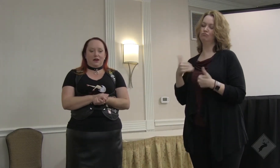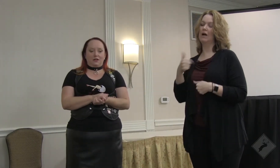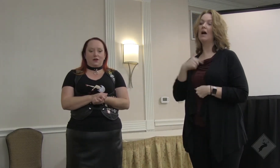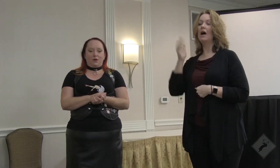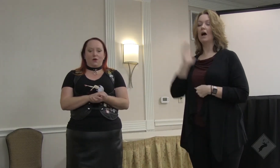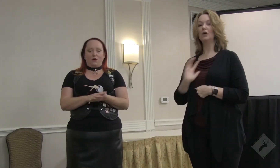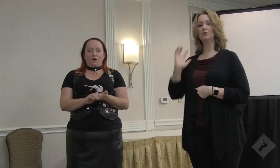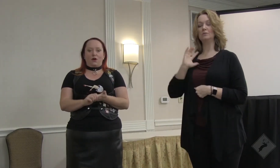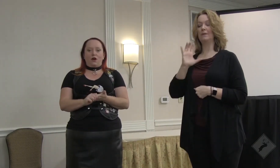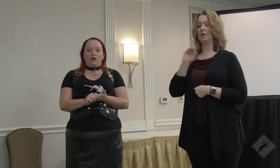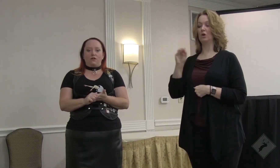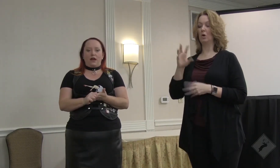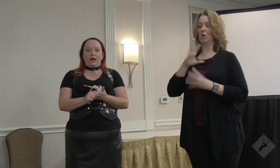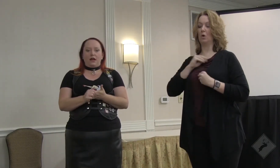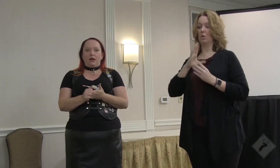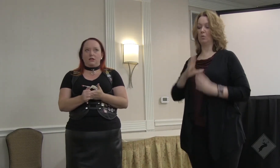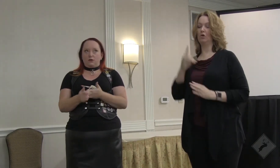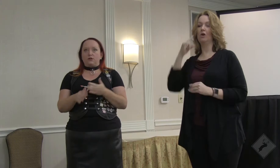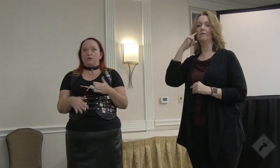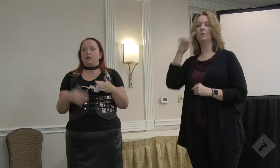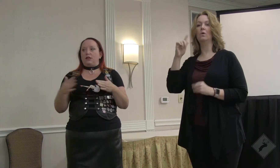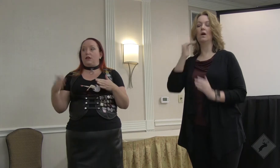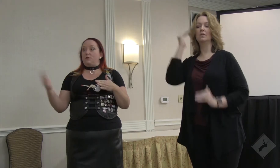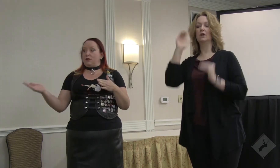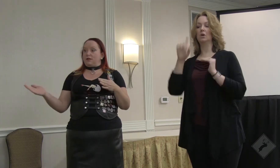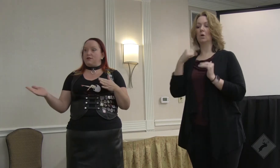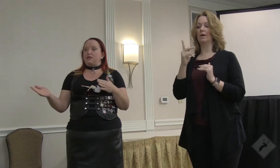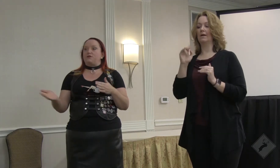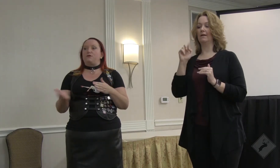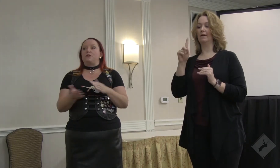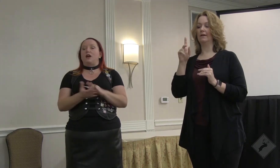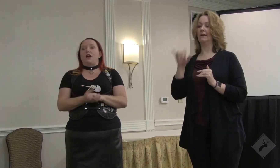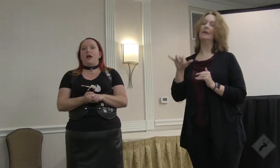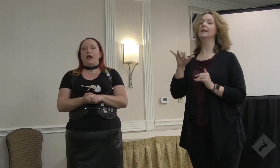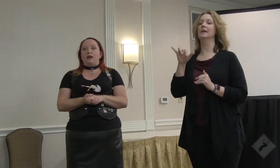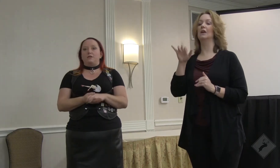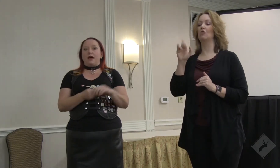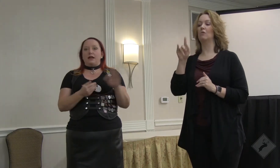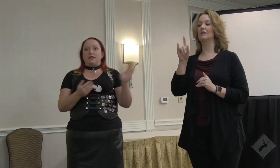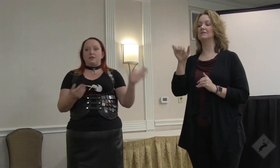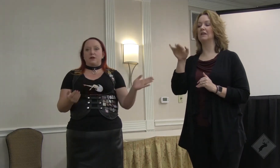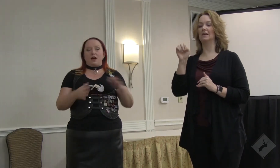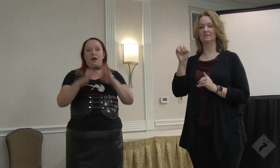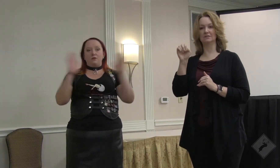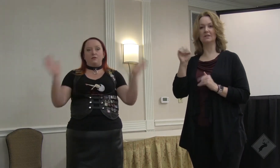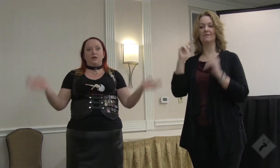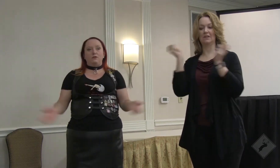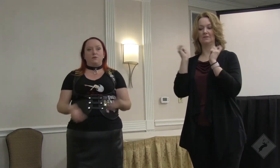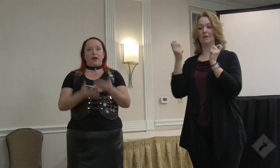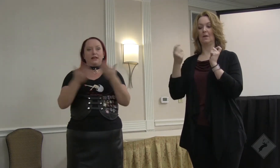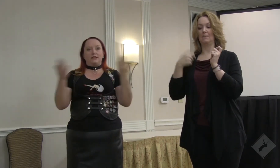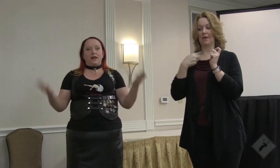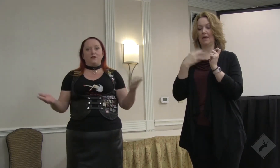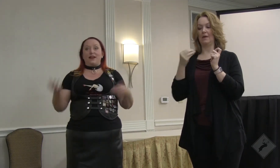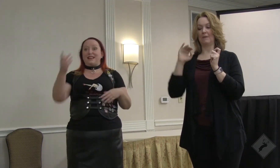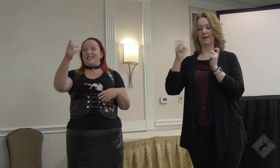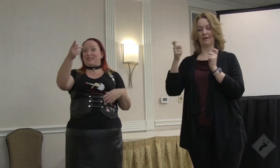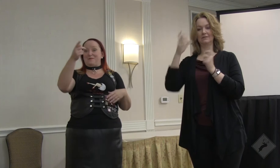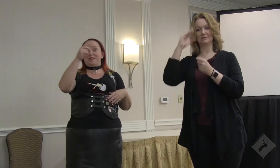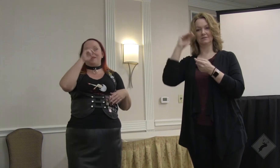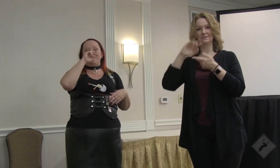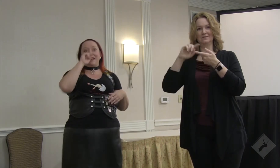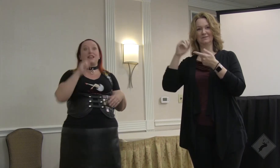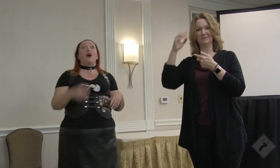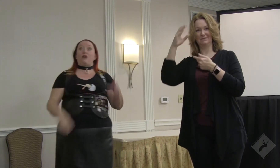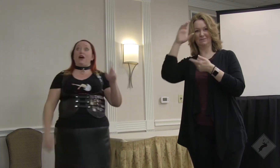be the co-owner of a adults-only kinky renaissance festival. And my ex-husband and I, we ran it together. And I